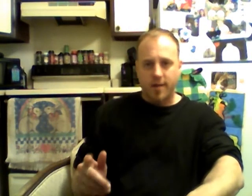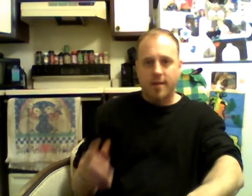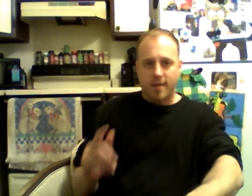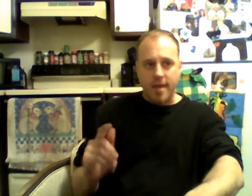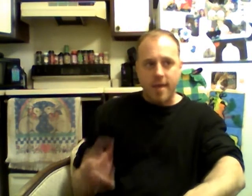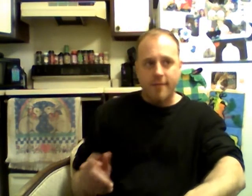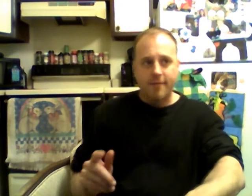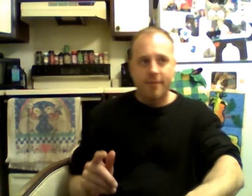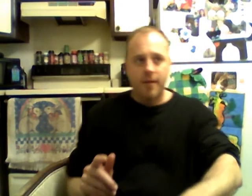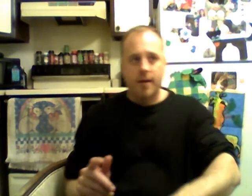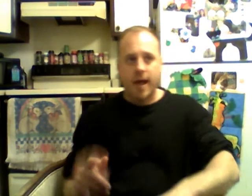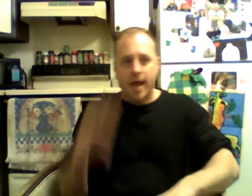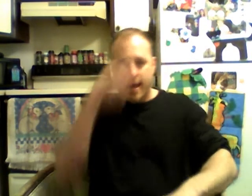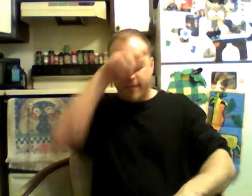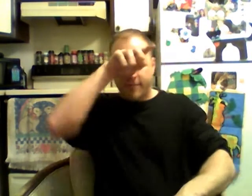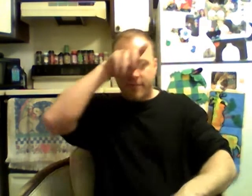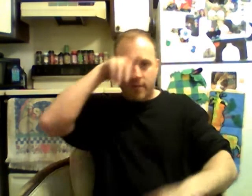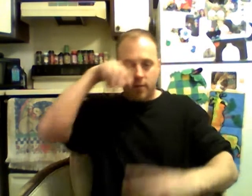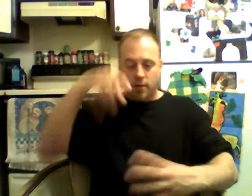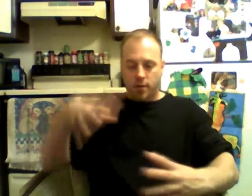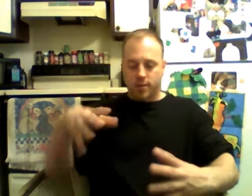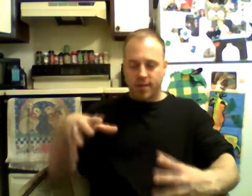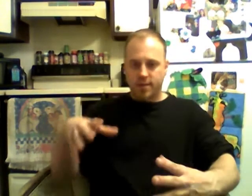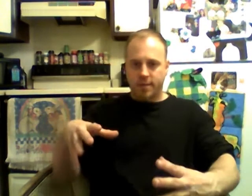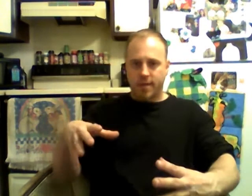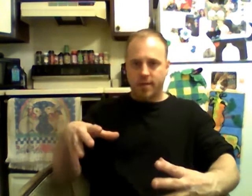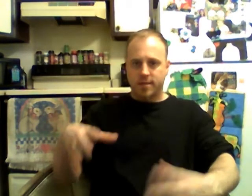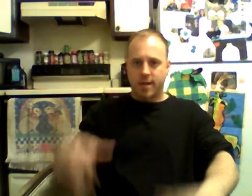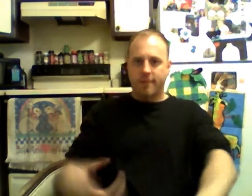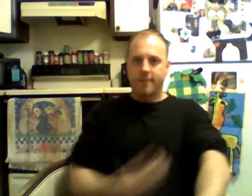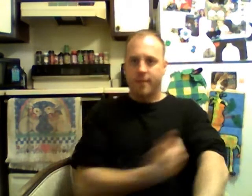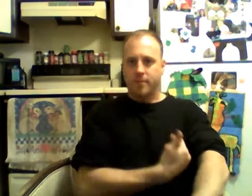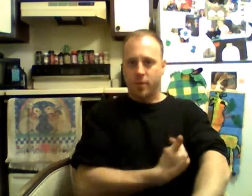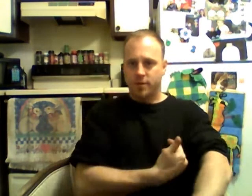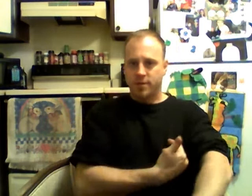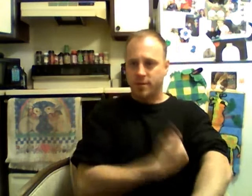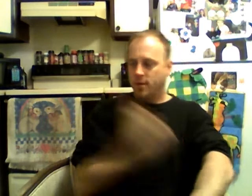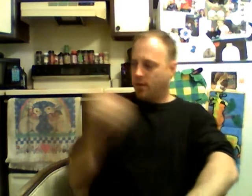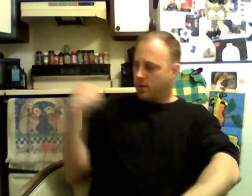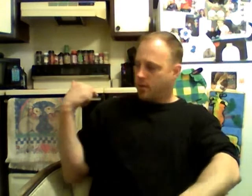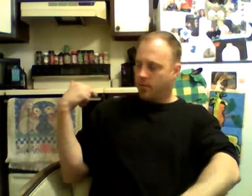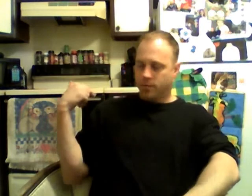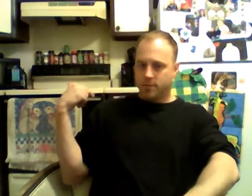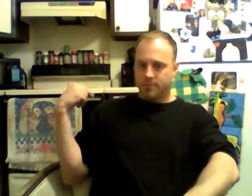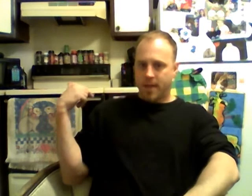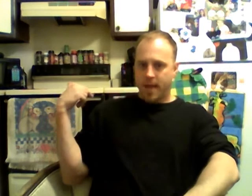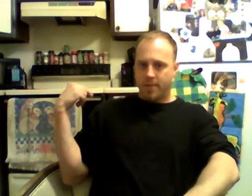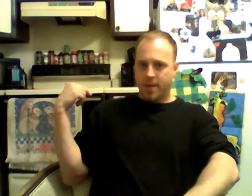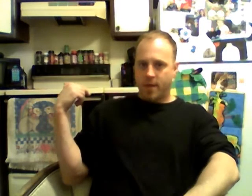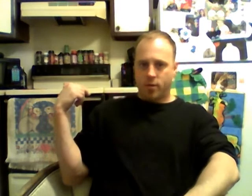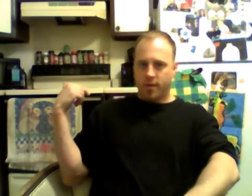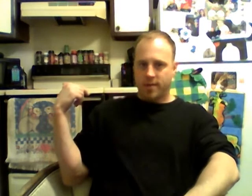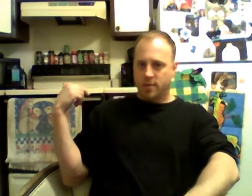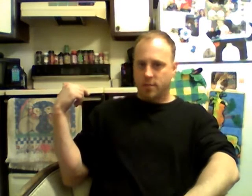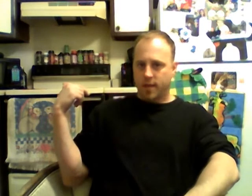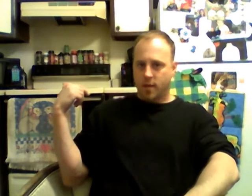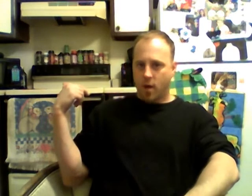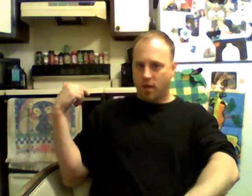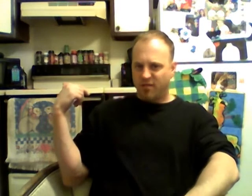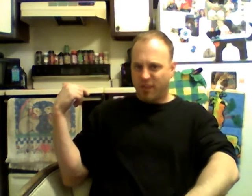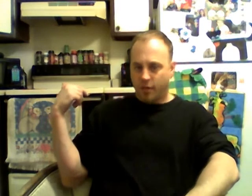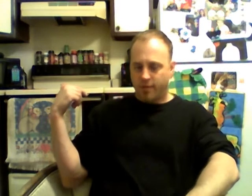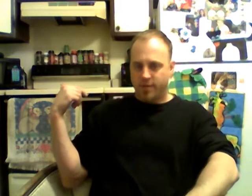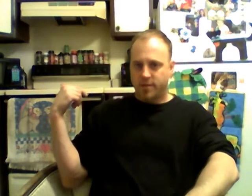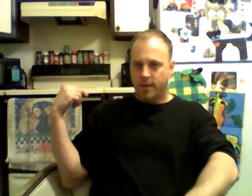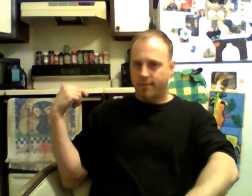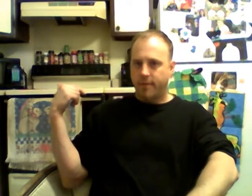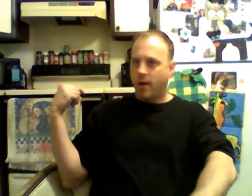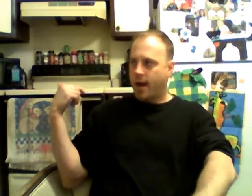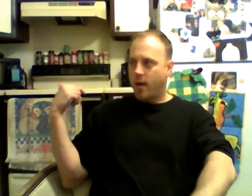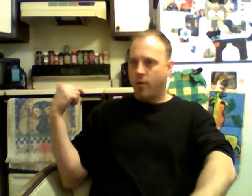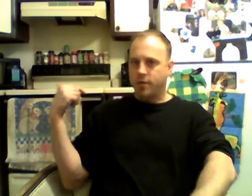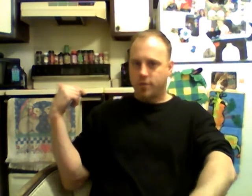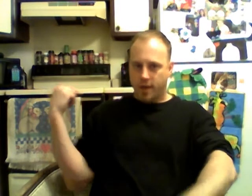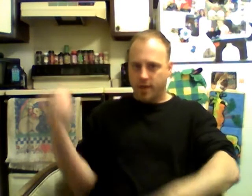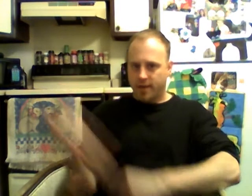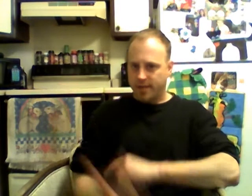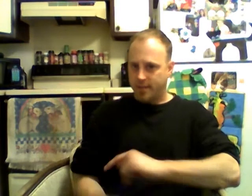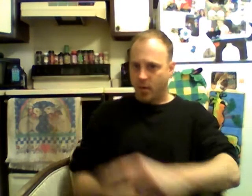if i have a decent amount of stuff and the person who's behind me only has like a little bit of stuff i always try to let them